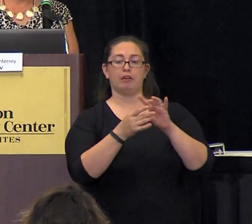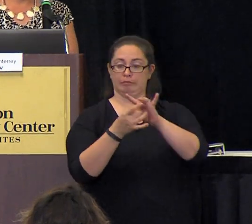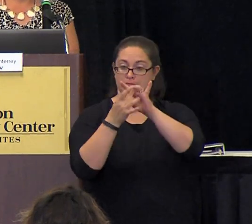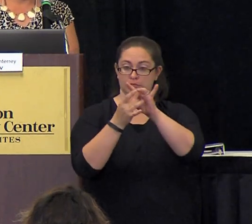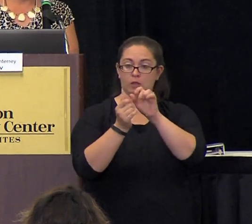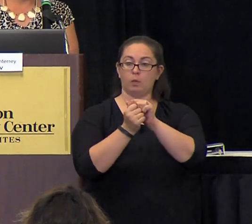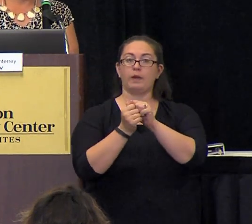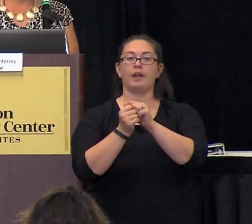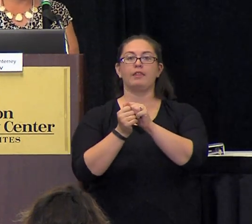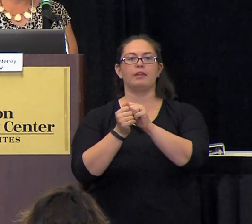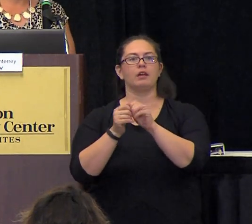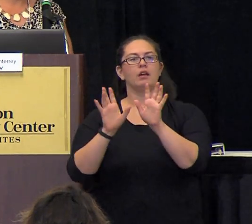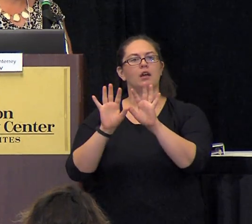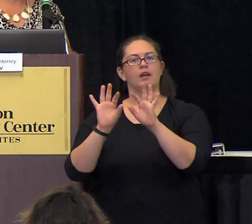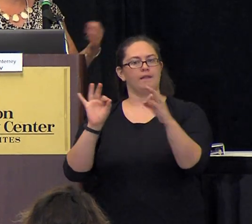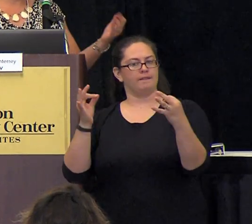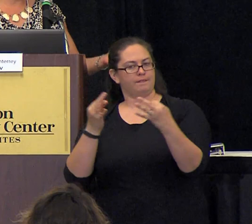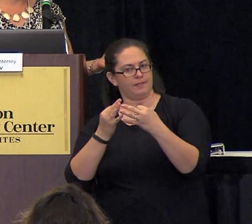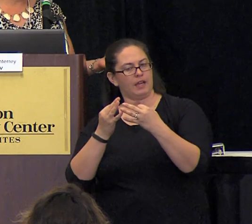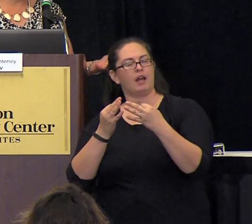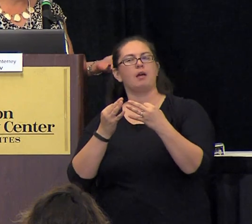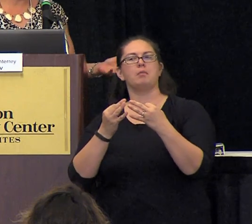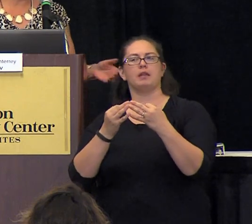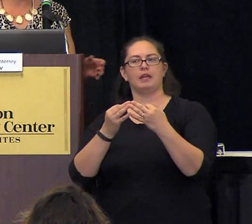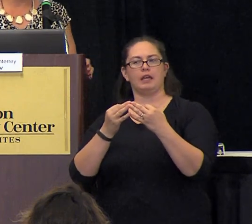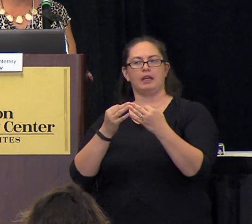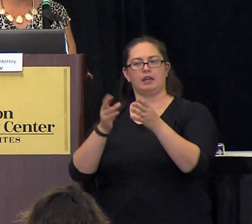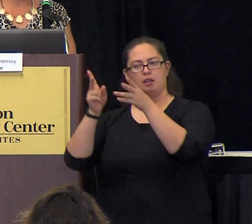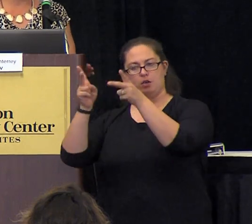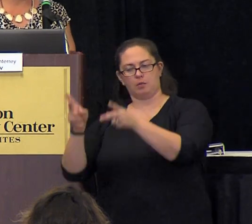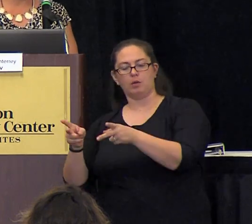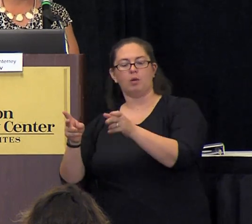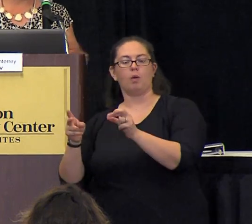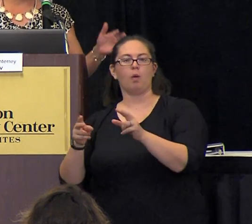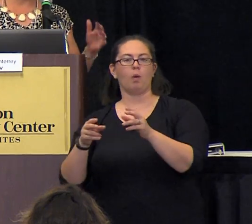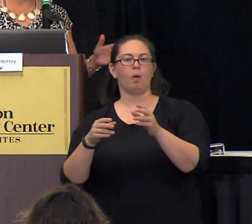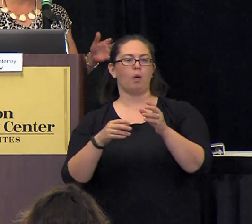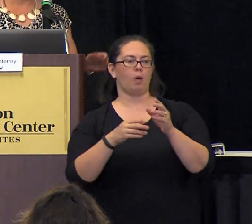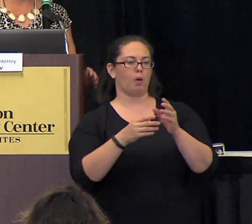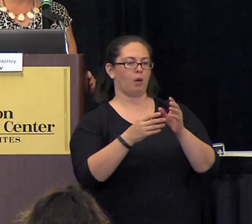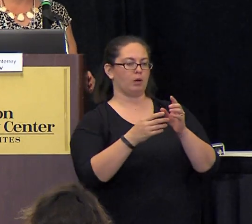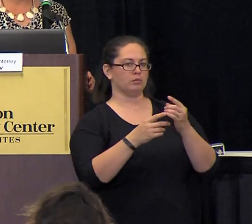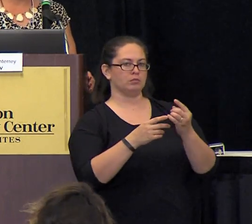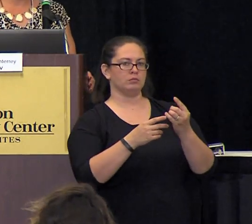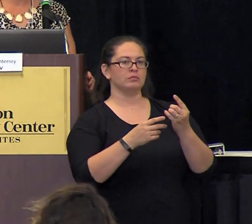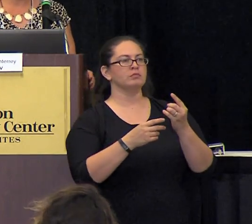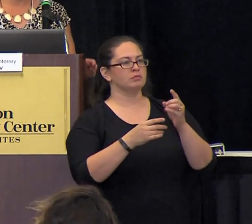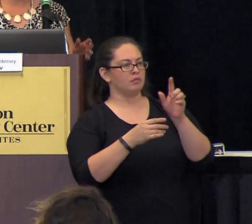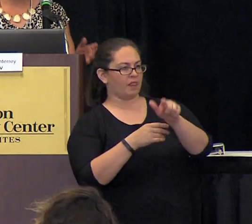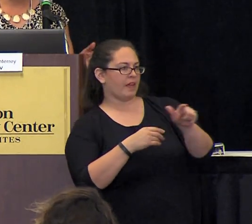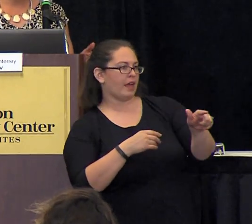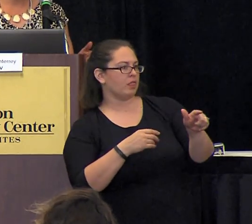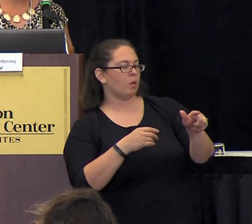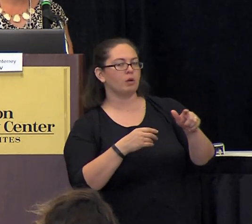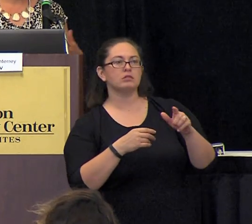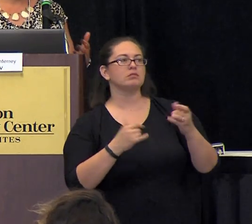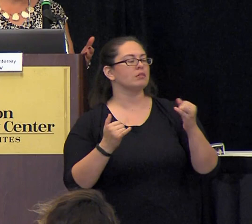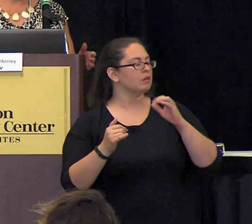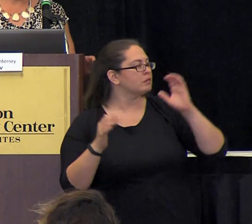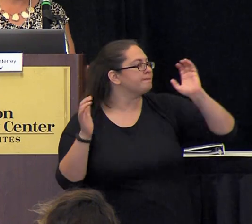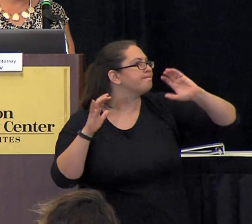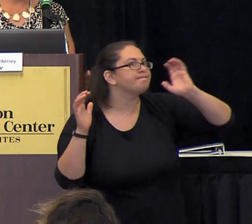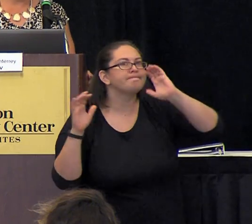individual family members and or individual private landlords is going around trying to find housing